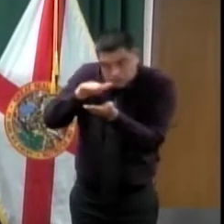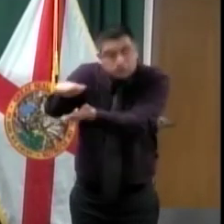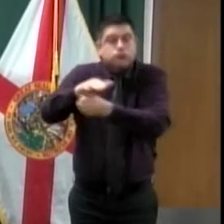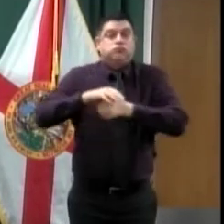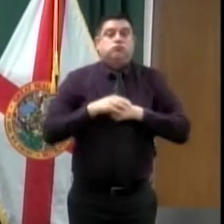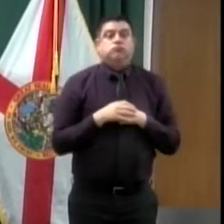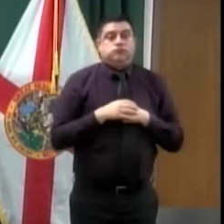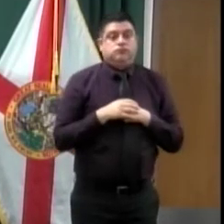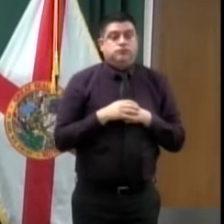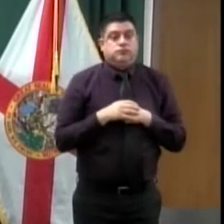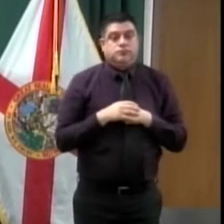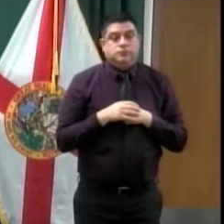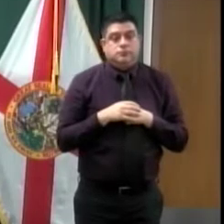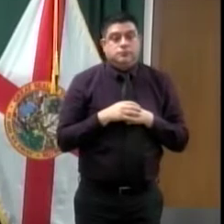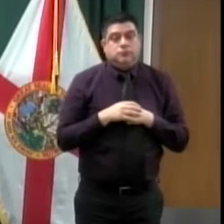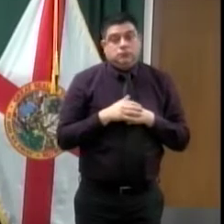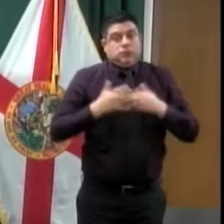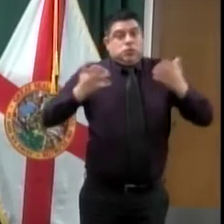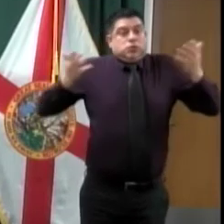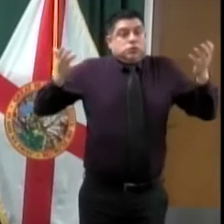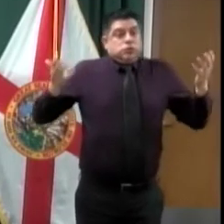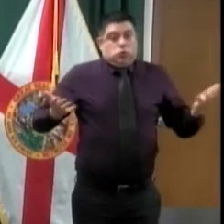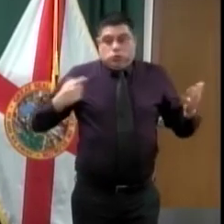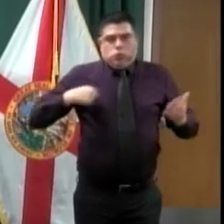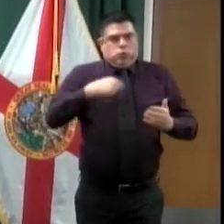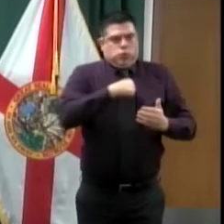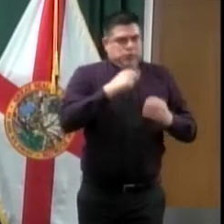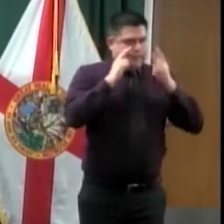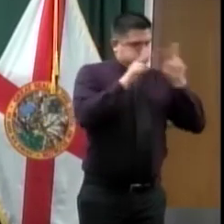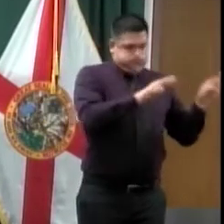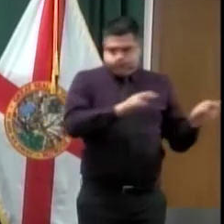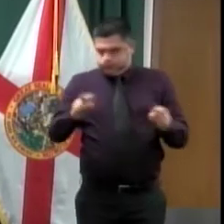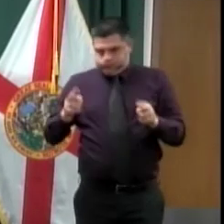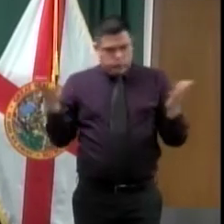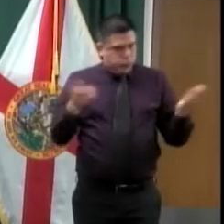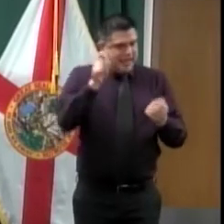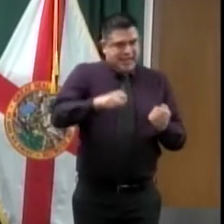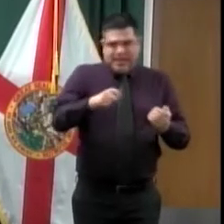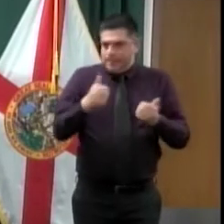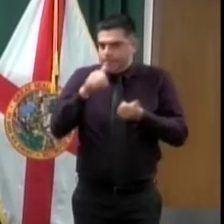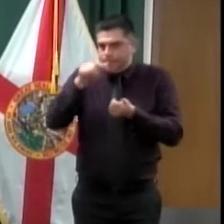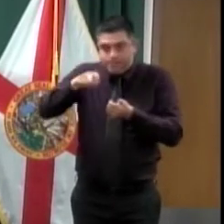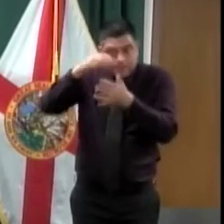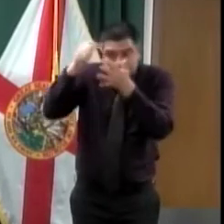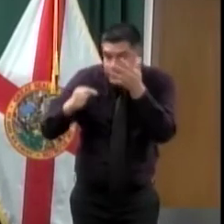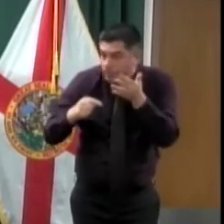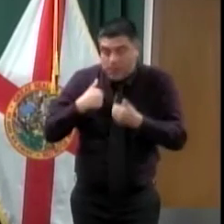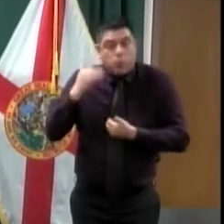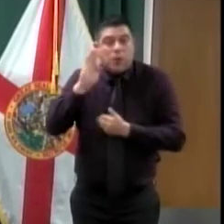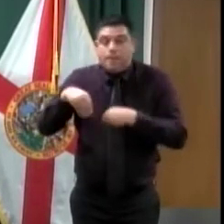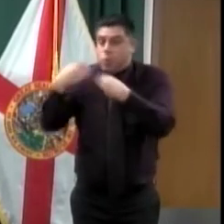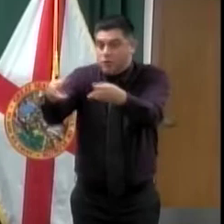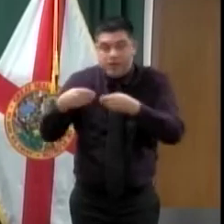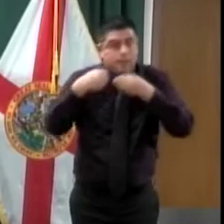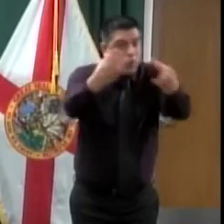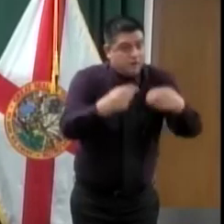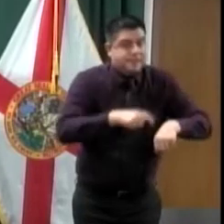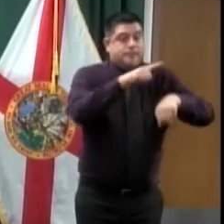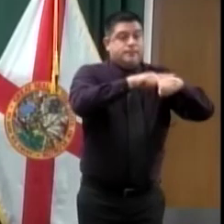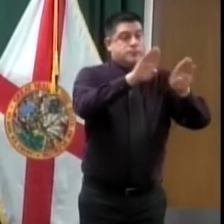and so we have ability to provide those as well. We are open from 830 to 430, Monday through Friday,